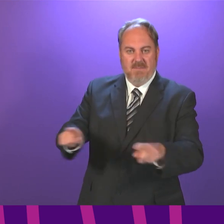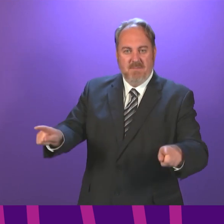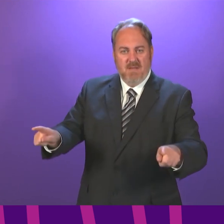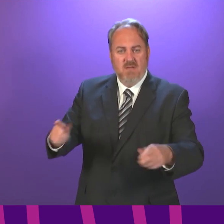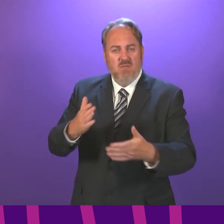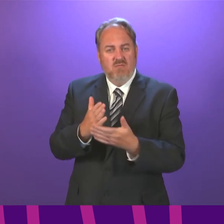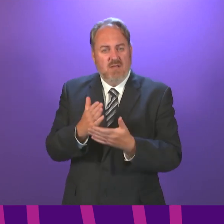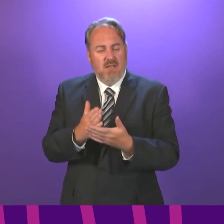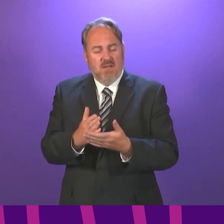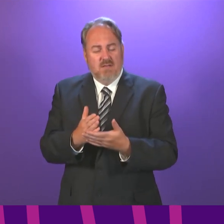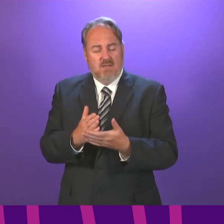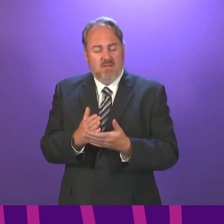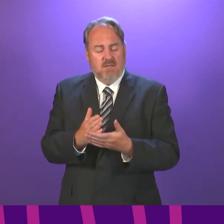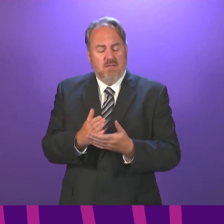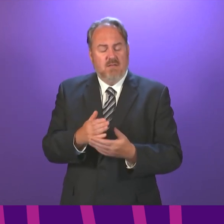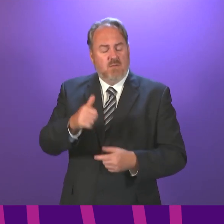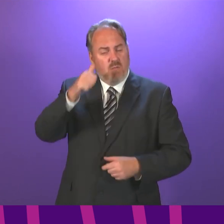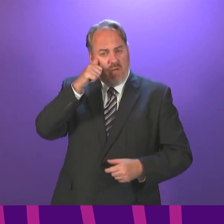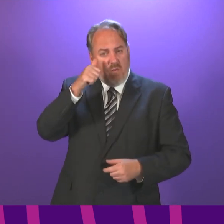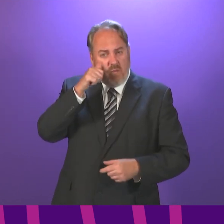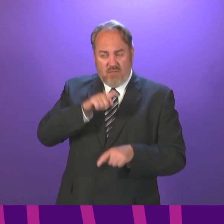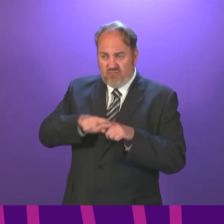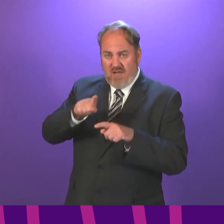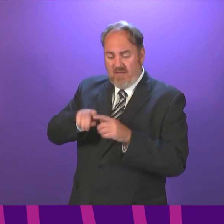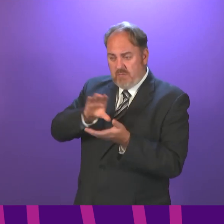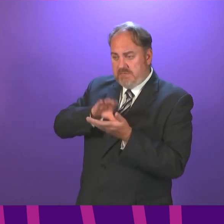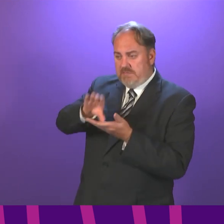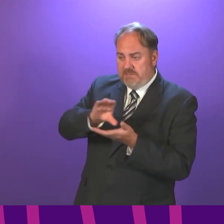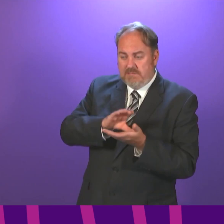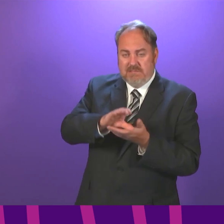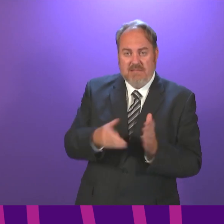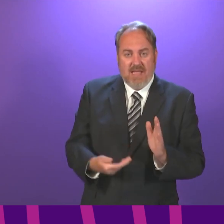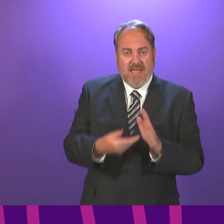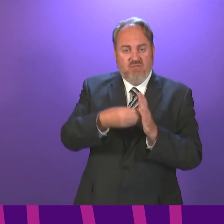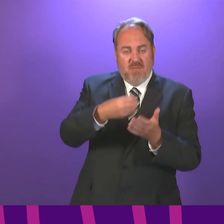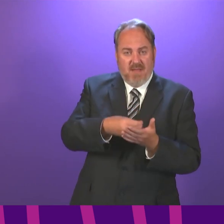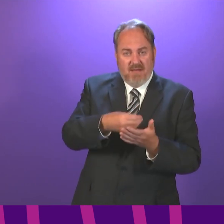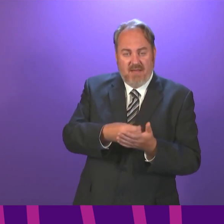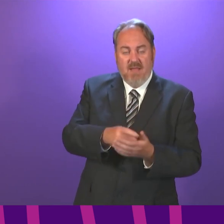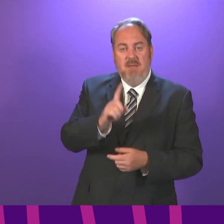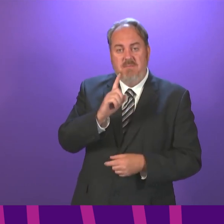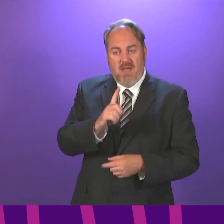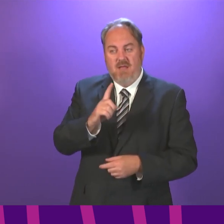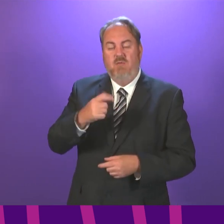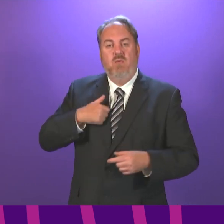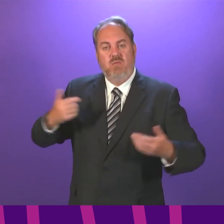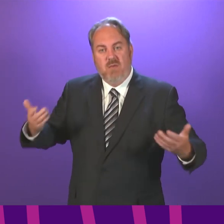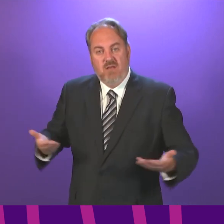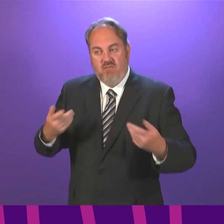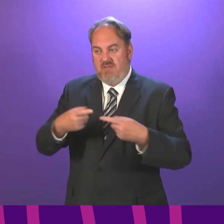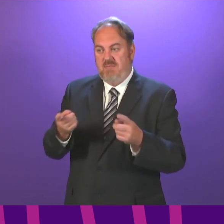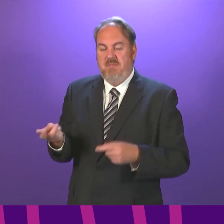the sector with additional money, but also allowing as much of their activity to happen as possible,